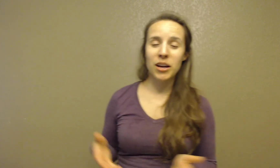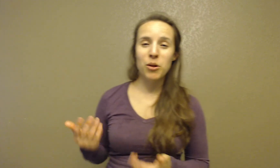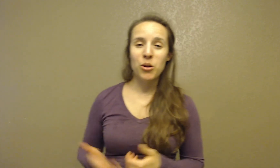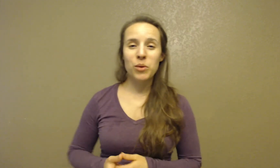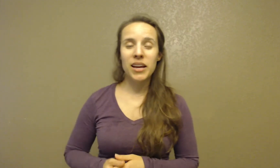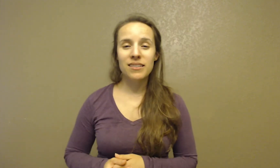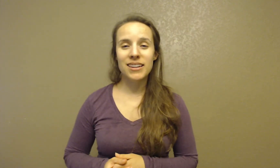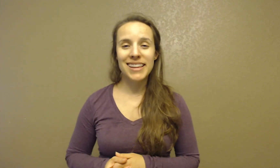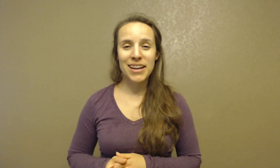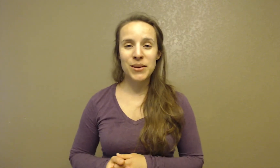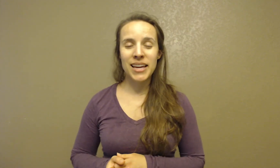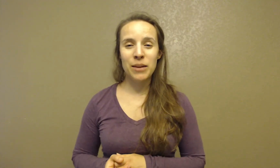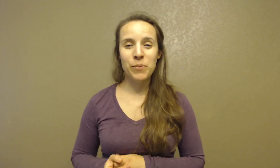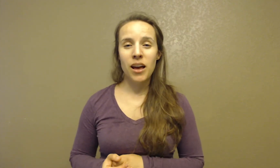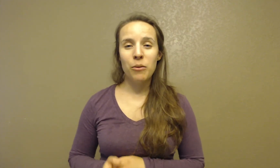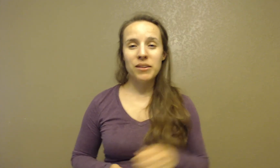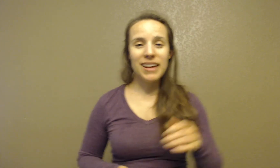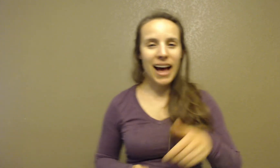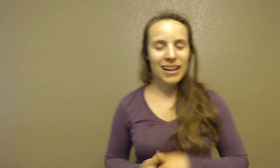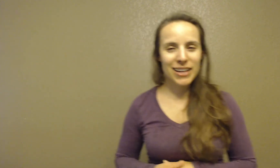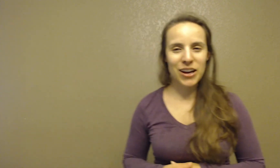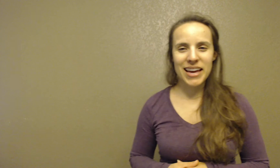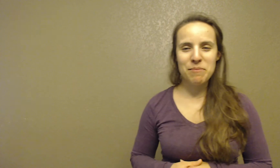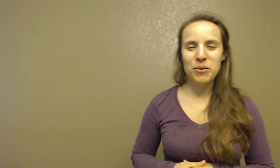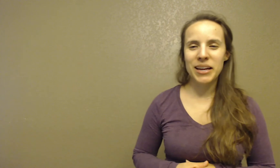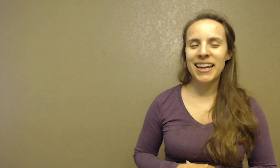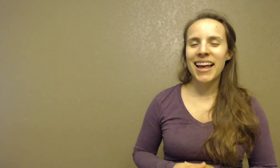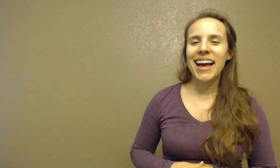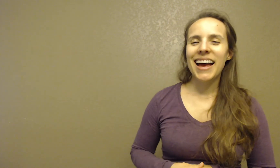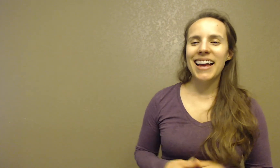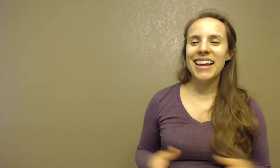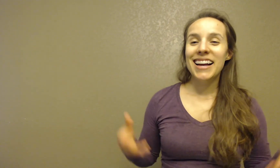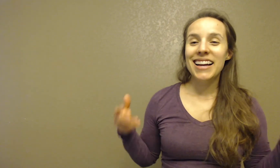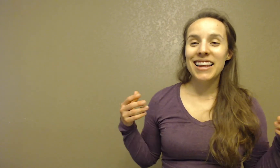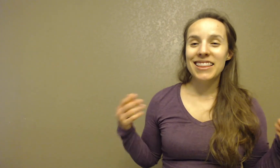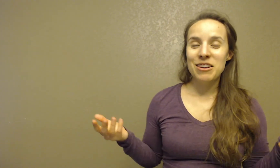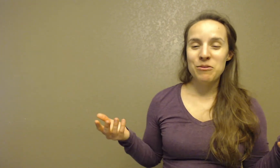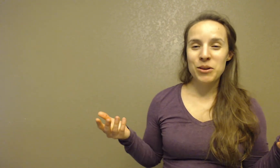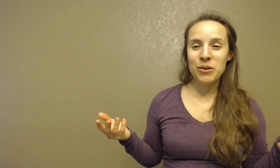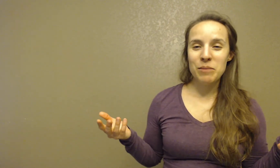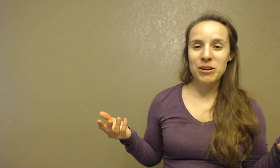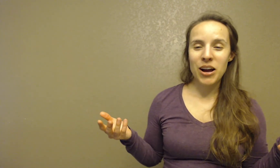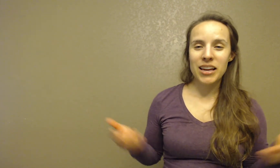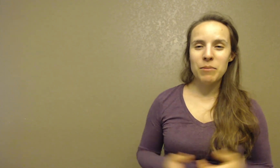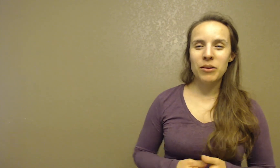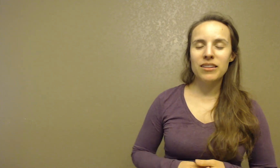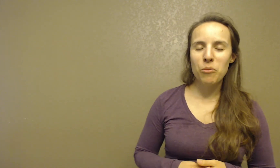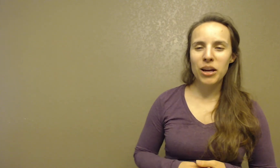Him raised to life again. While tackling on that point, we are going to be talking about someone